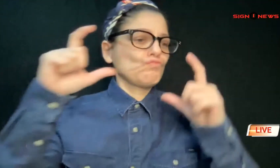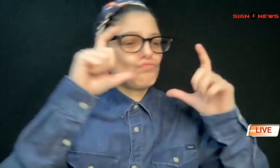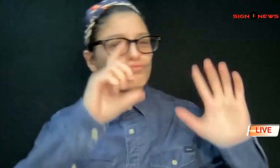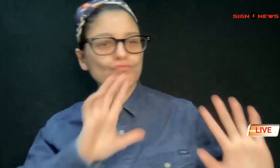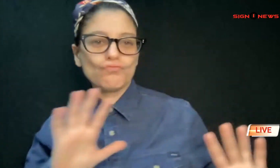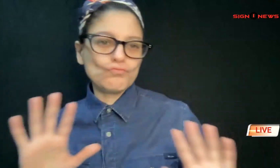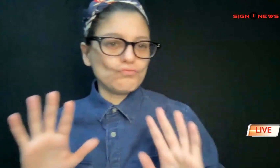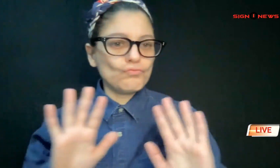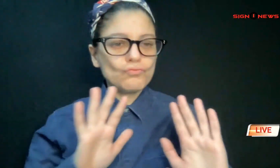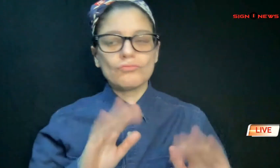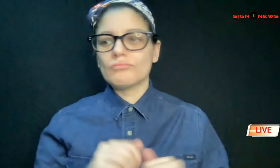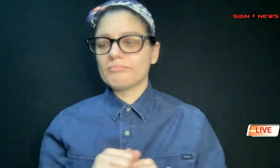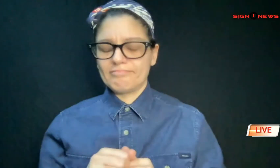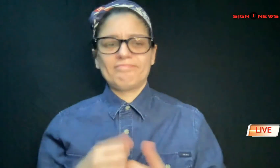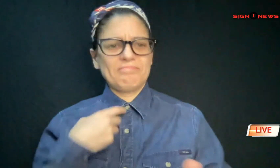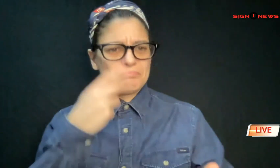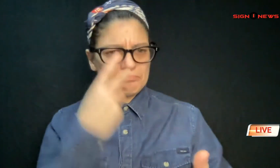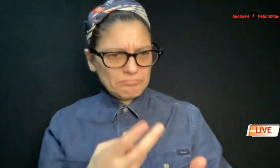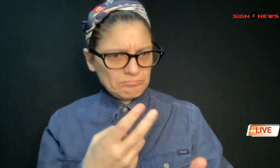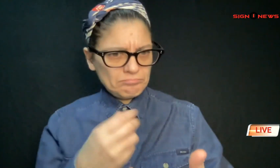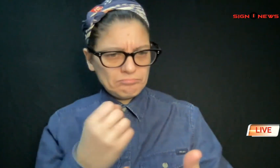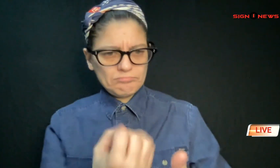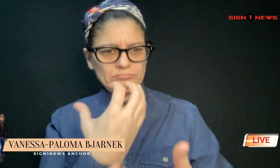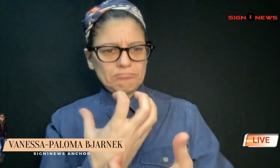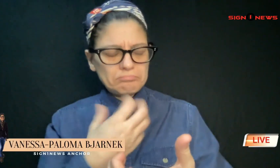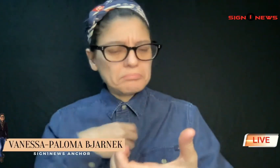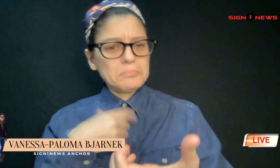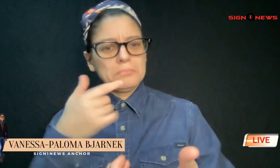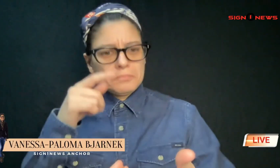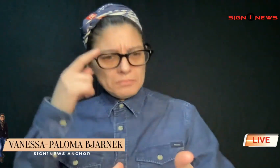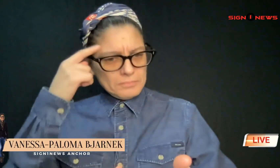I noticed that my friend had sent me a video